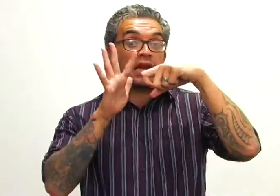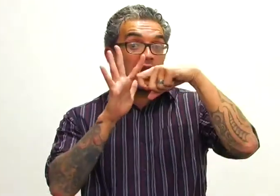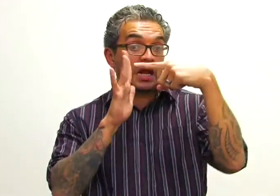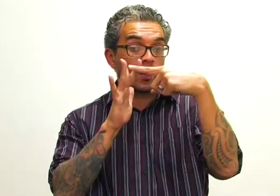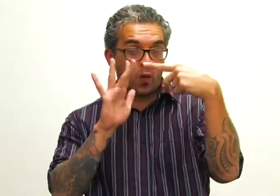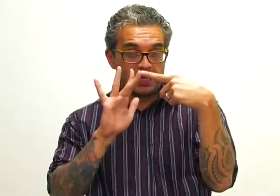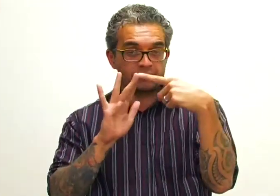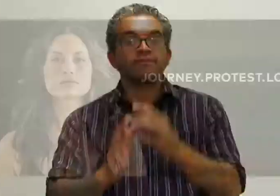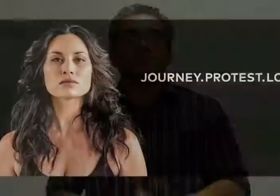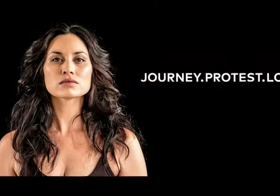is Hikoi.